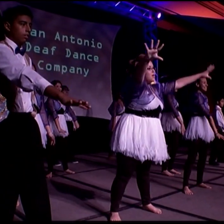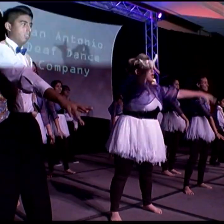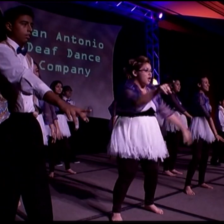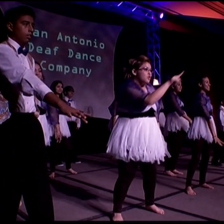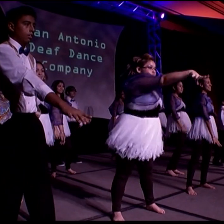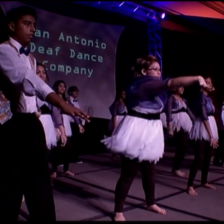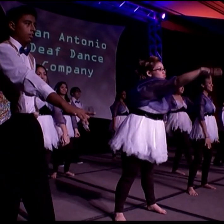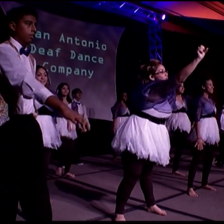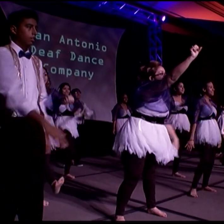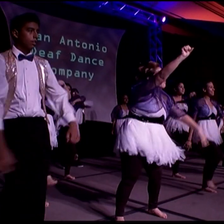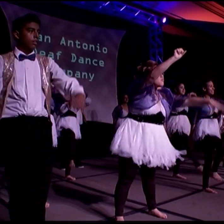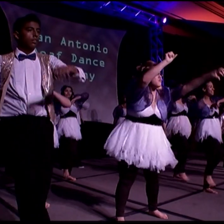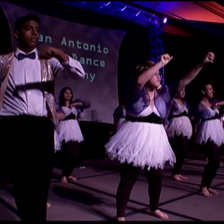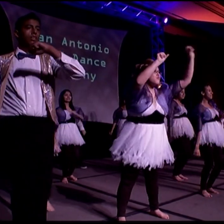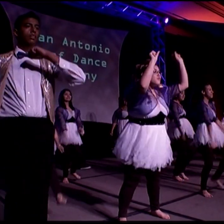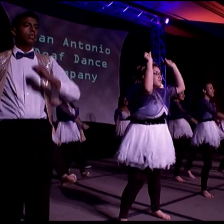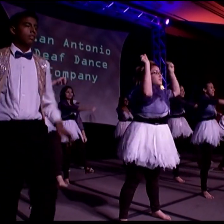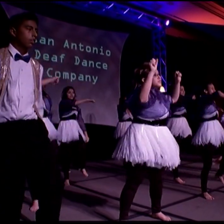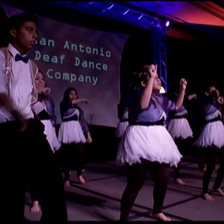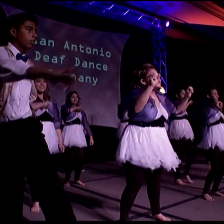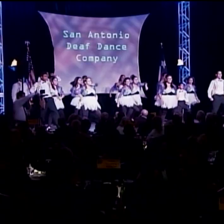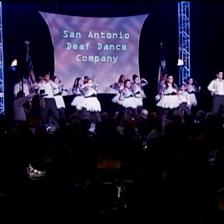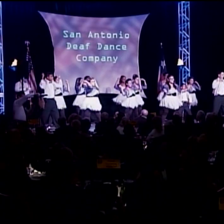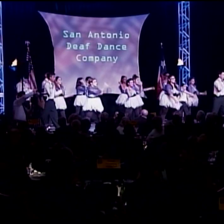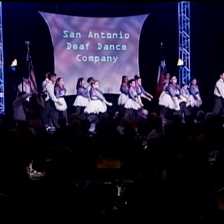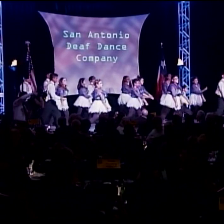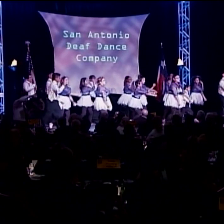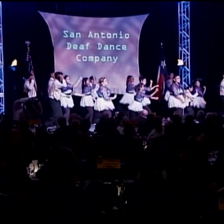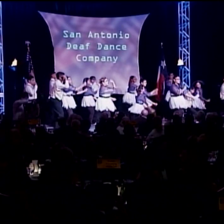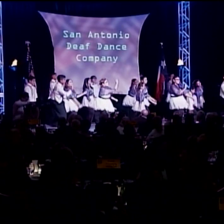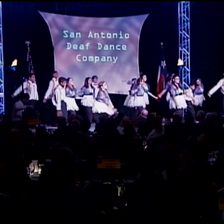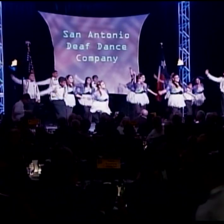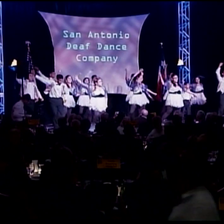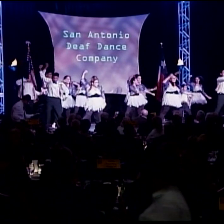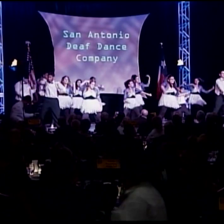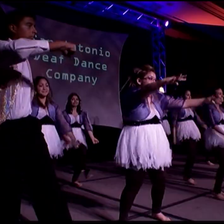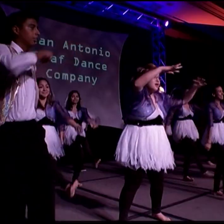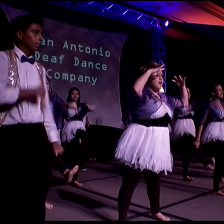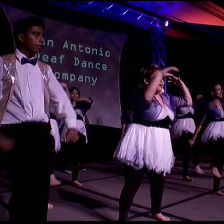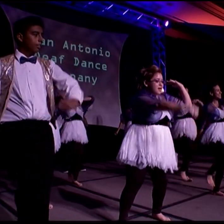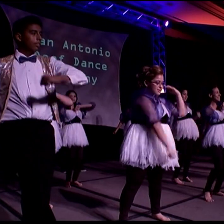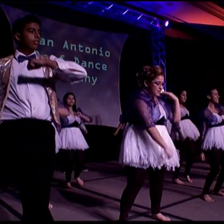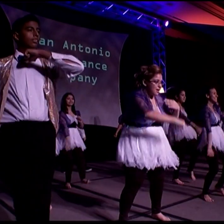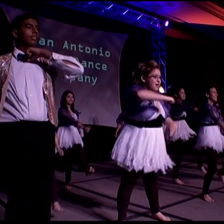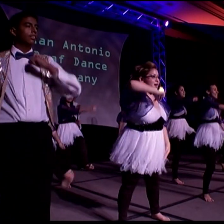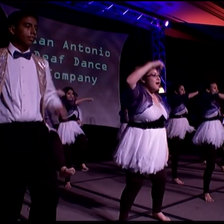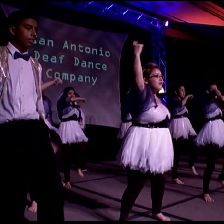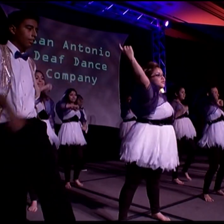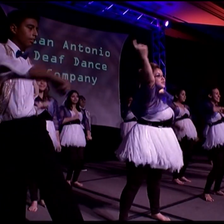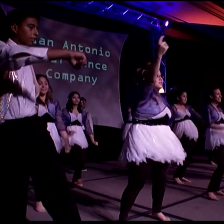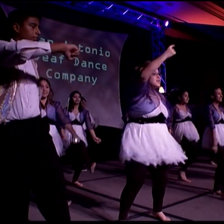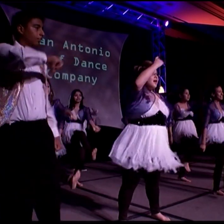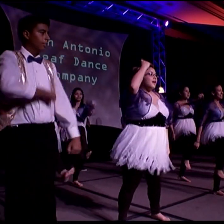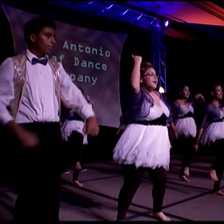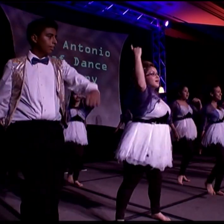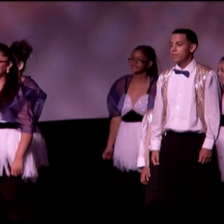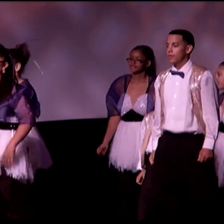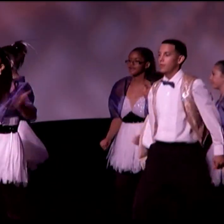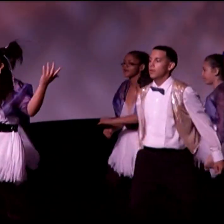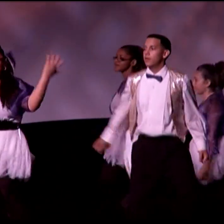Then, at the end of camp, the students hold a performance for the public. It's an experience that changes many of the children's lives. They